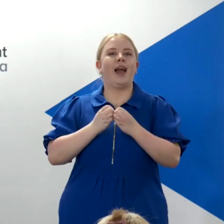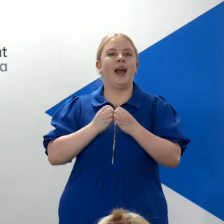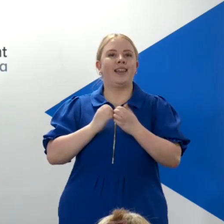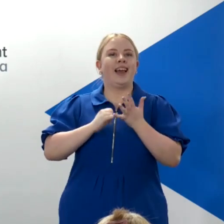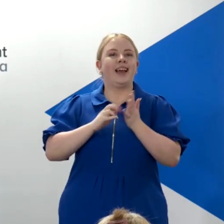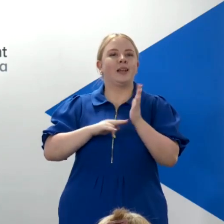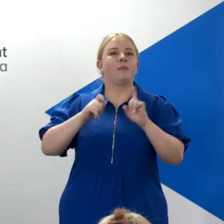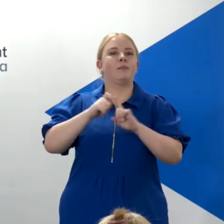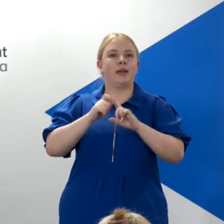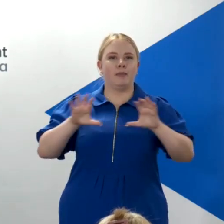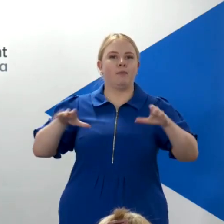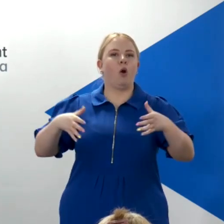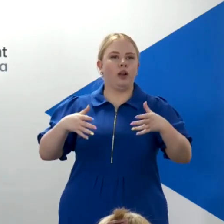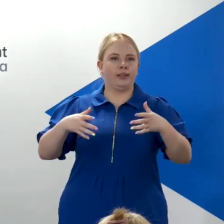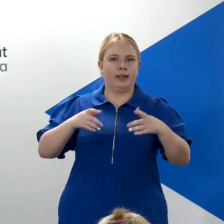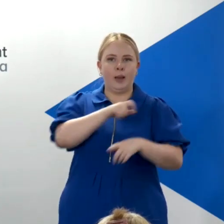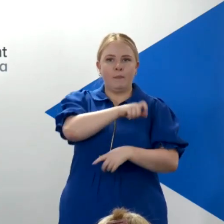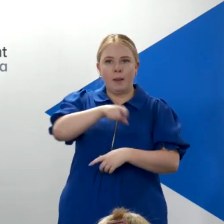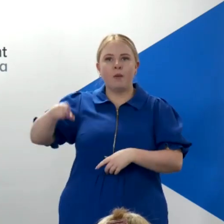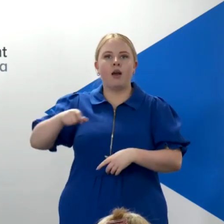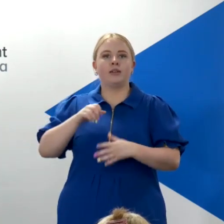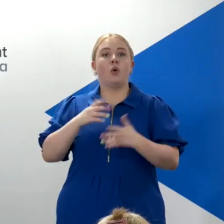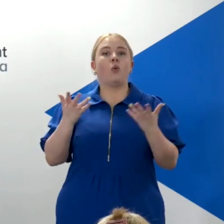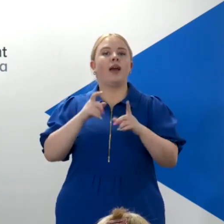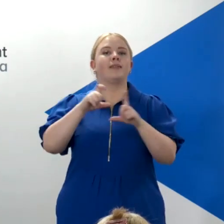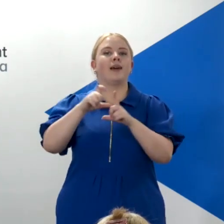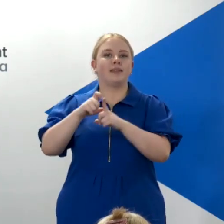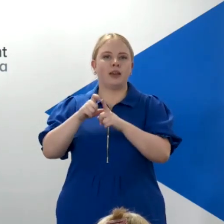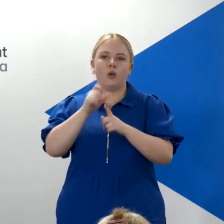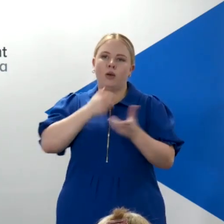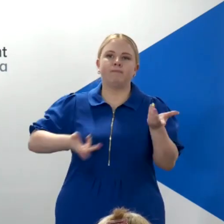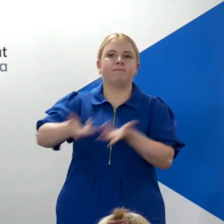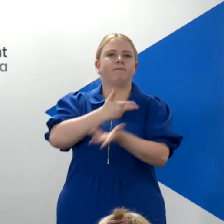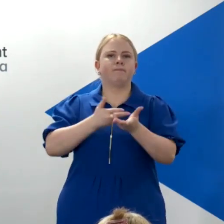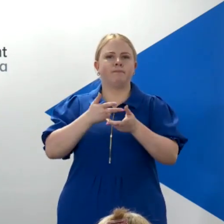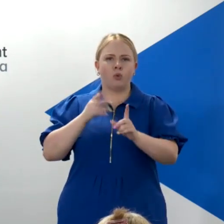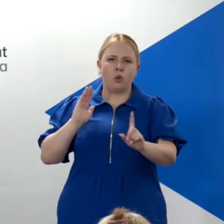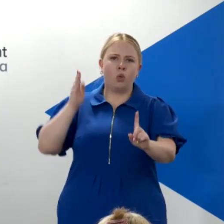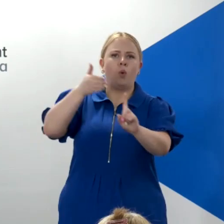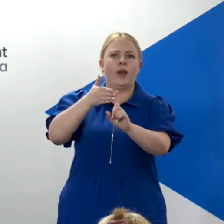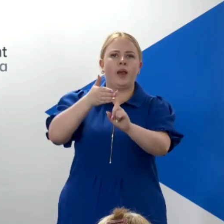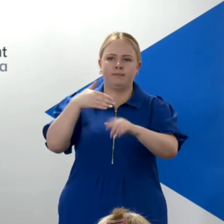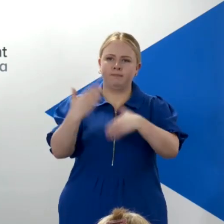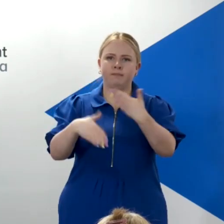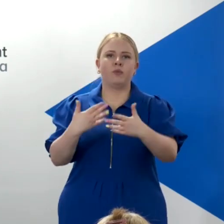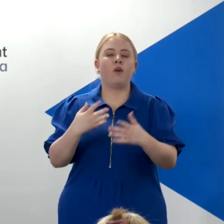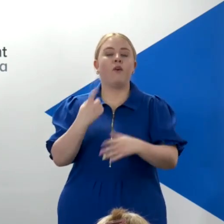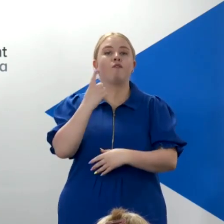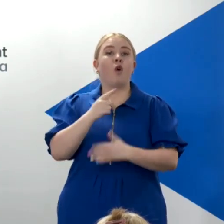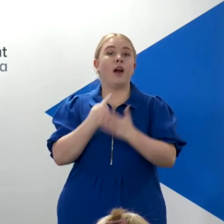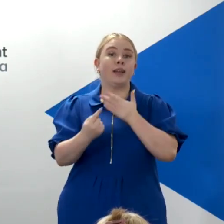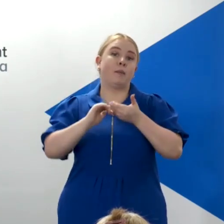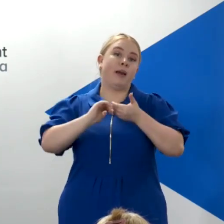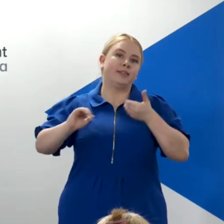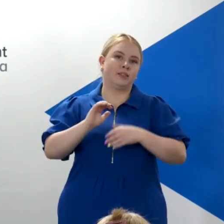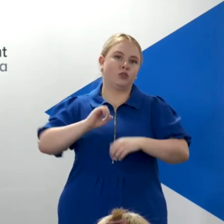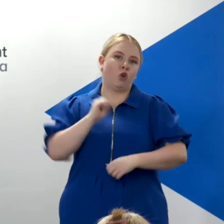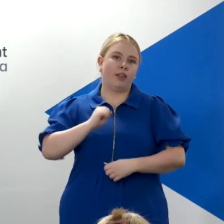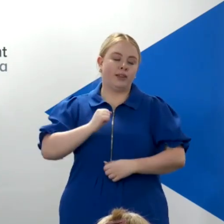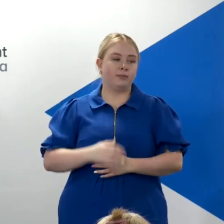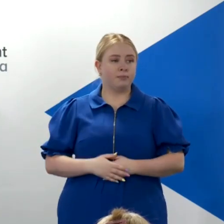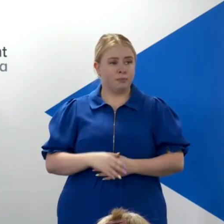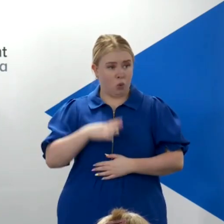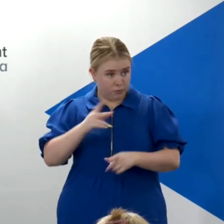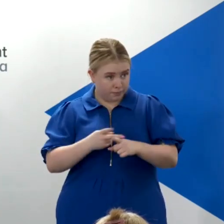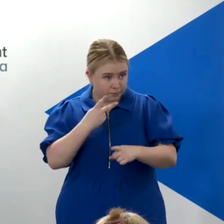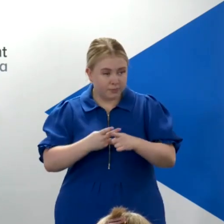where will discuss the strategy on the way forward for independence. But I'll just reiterate and re-emphasise the point. Our position actually has never